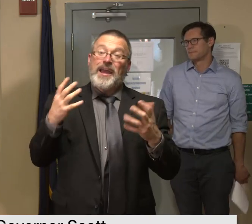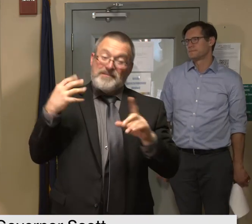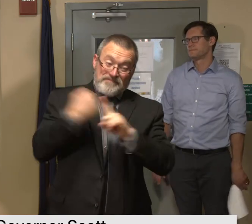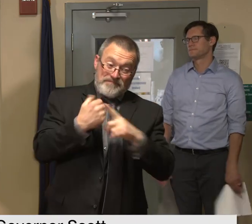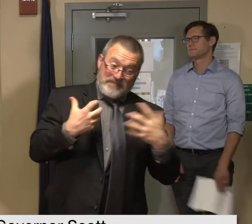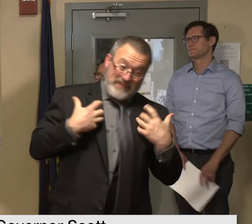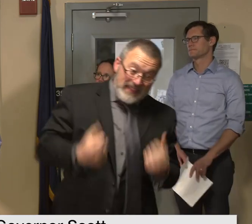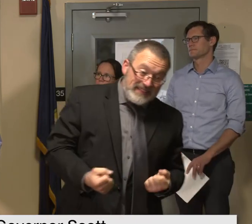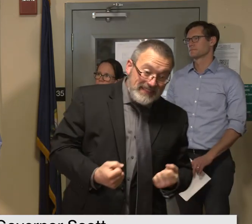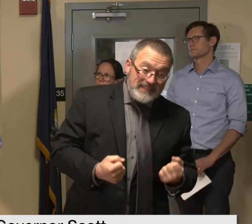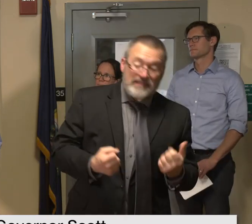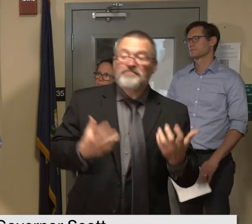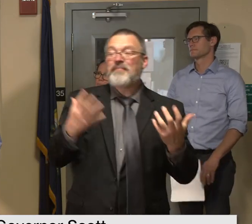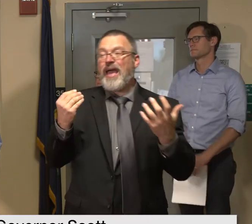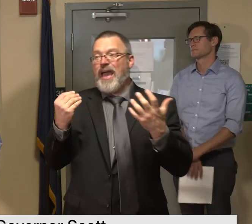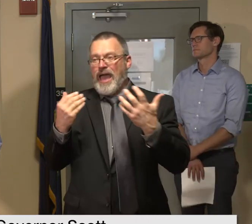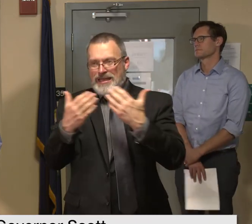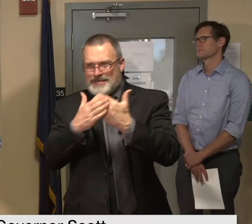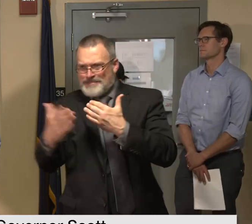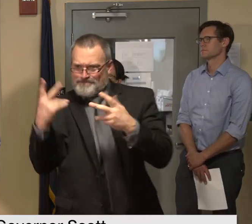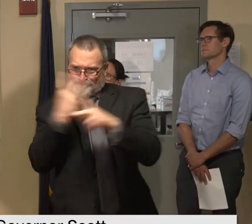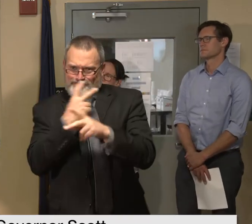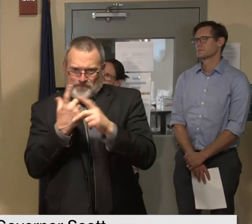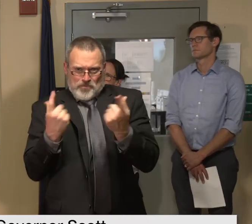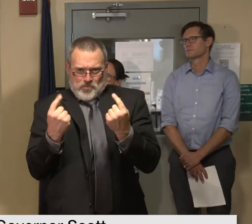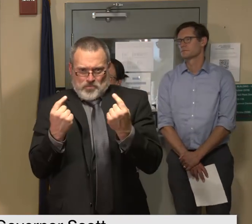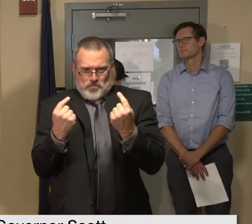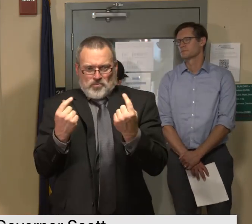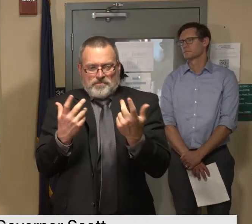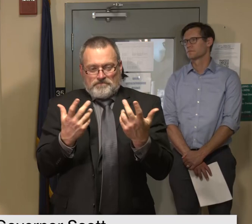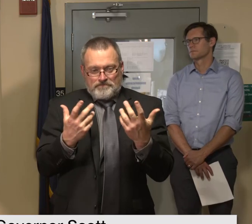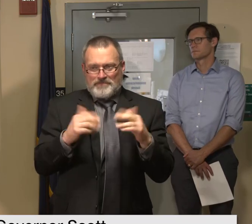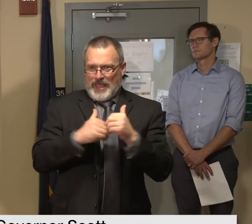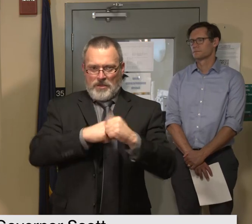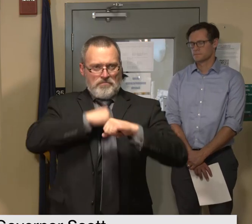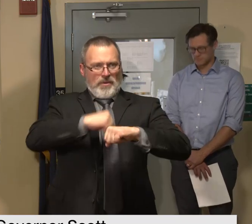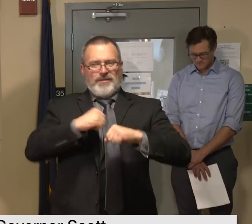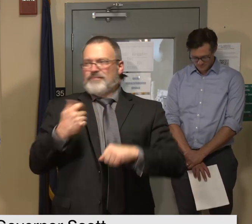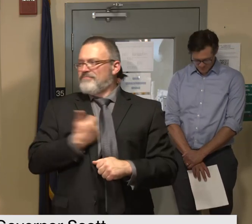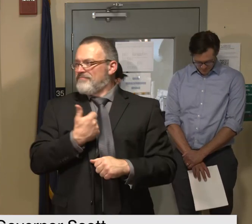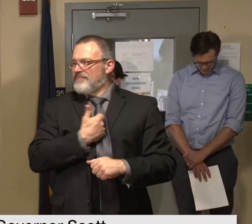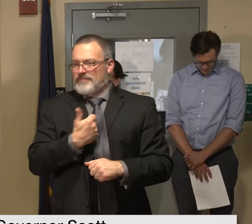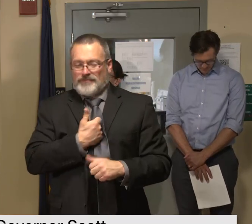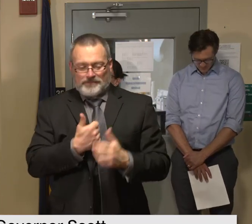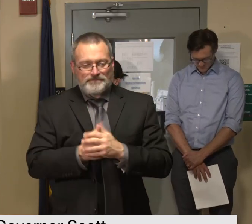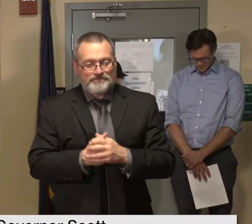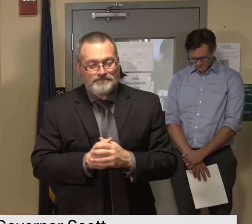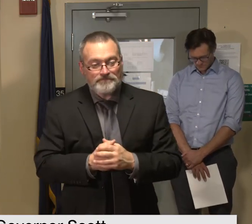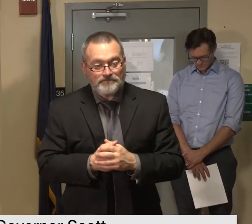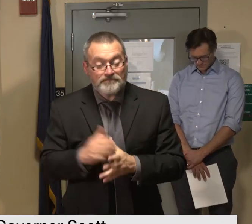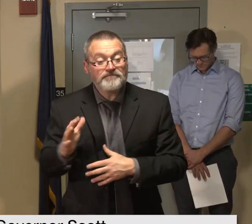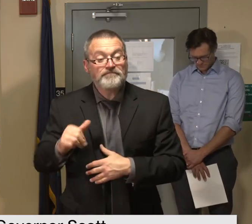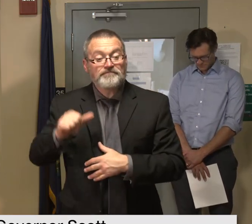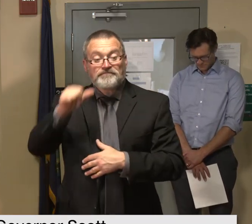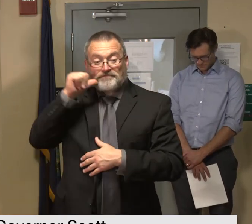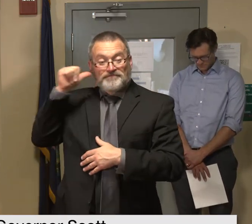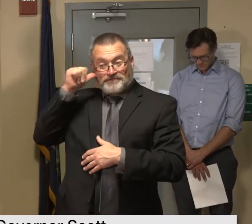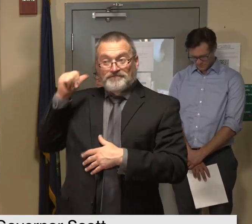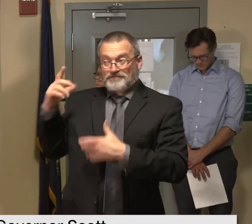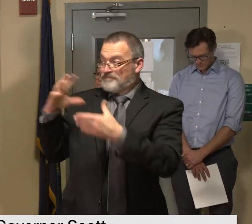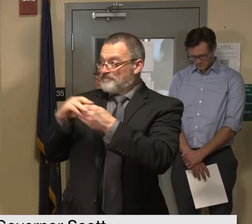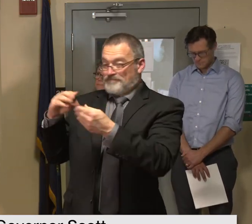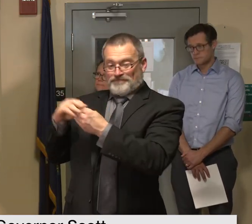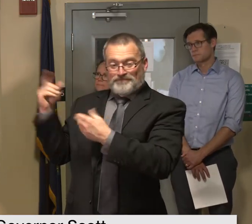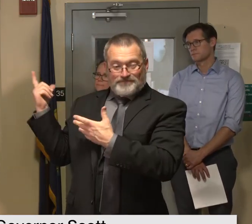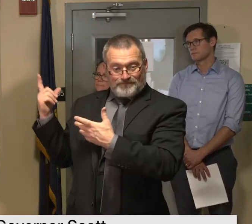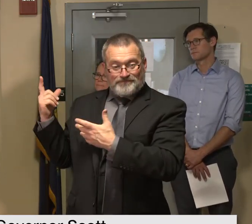and long term to help protect against these impacts as you heard yesterday one of those